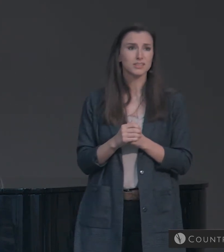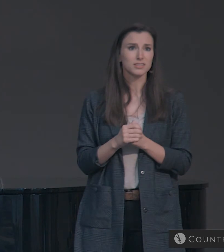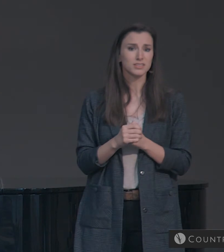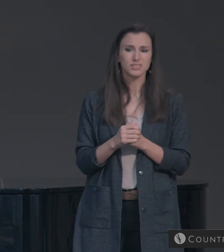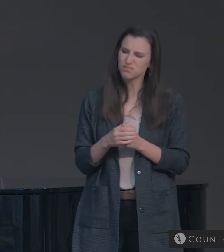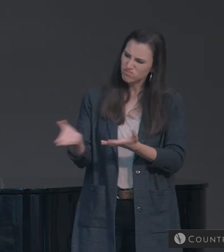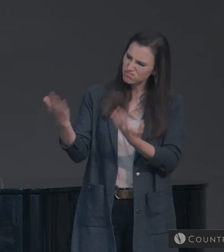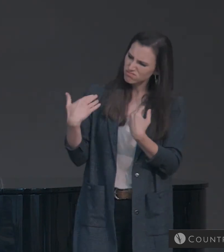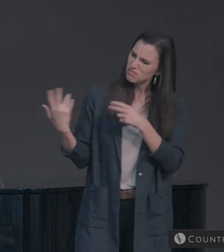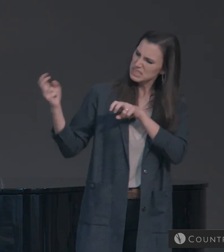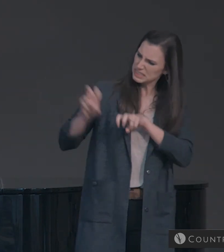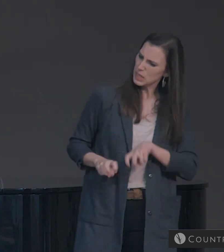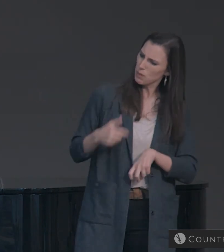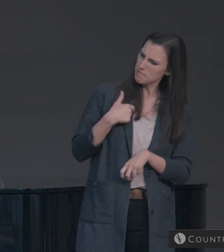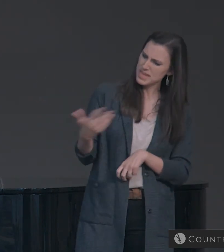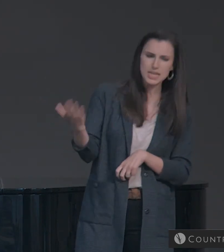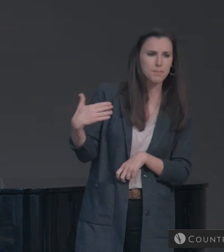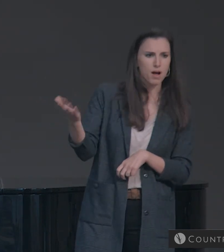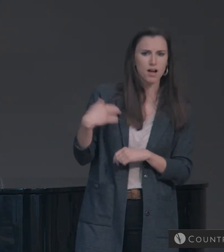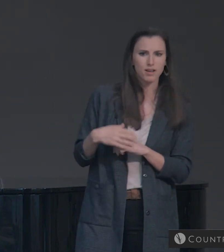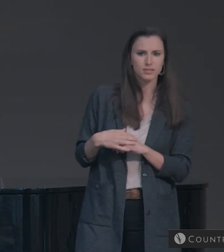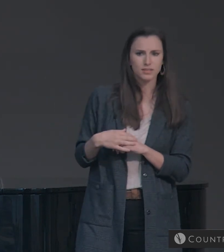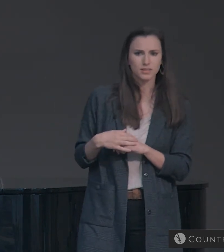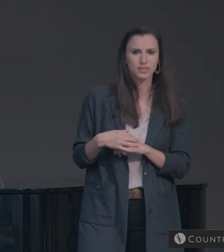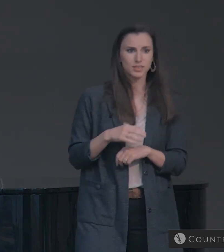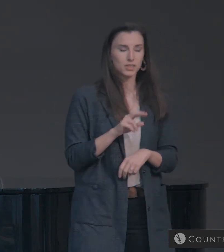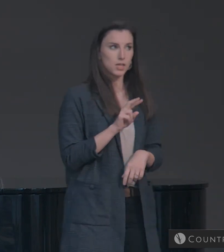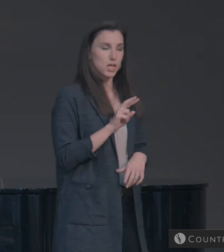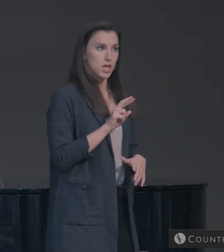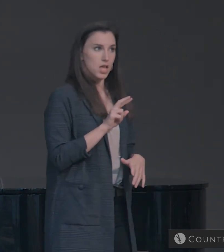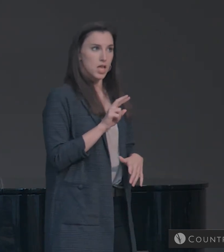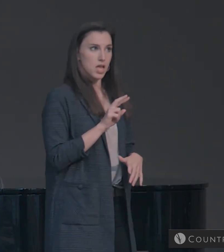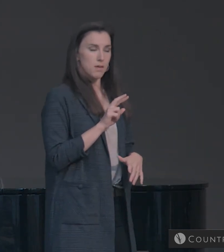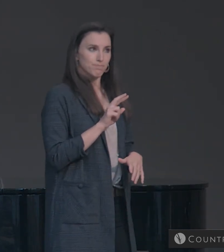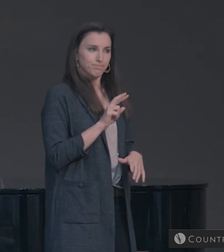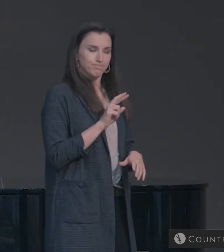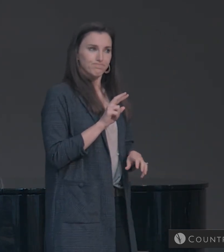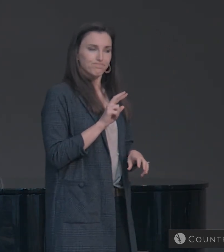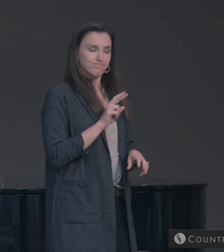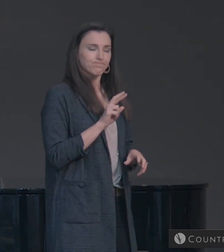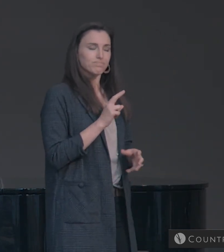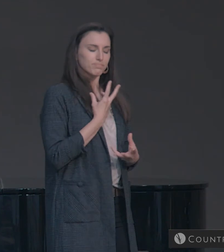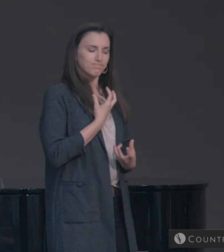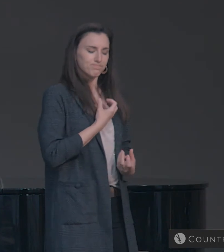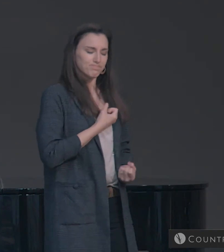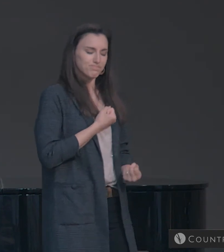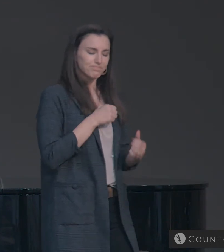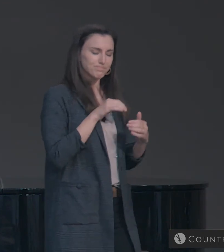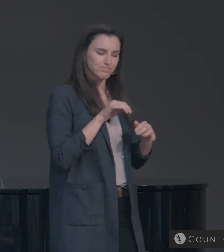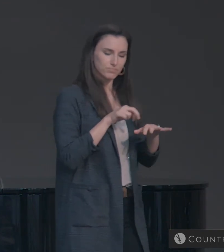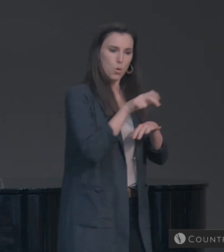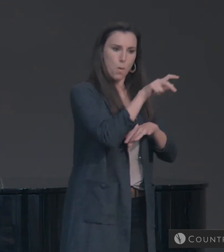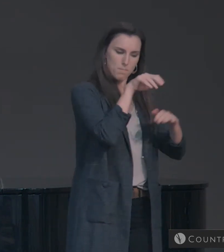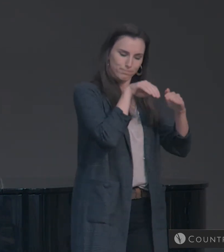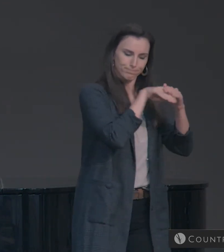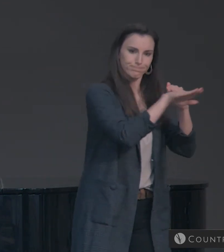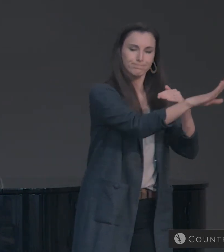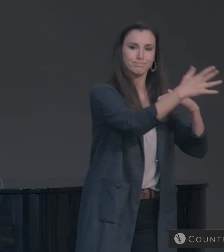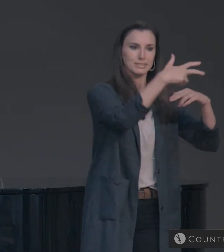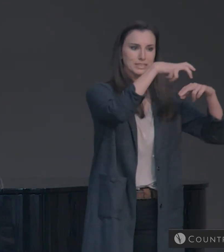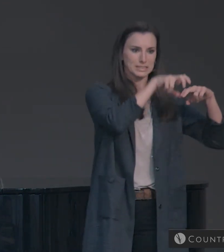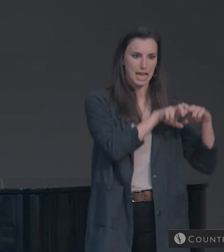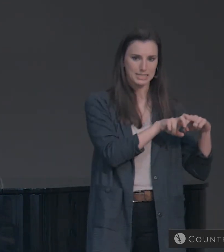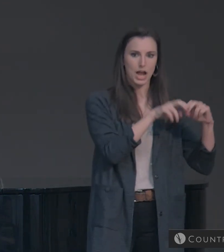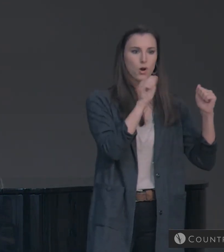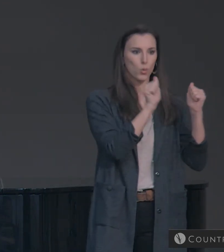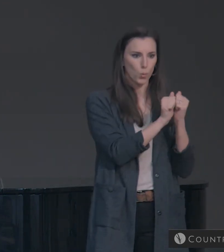Come sit with me. And at that moment, he walked up the steps through the doors. And sat down in a